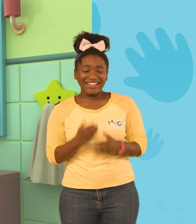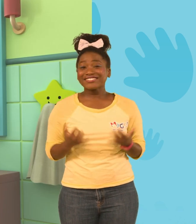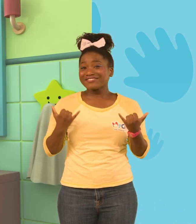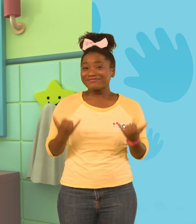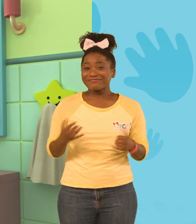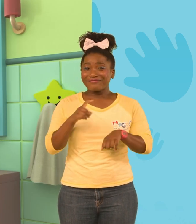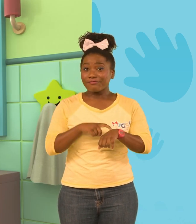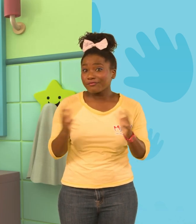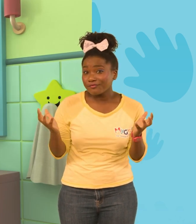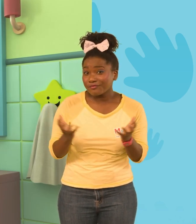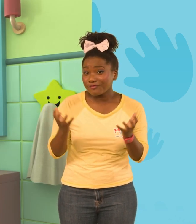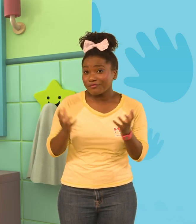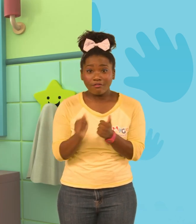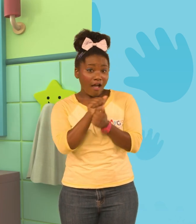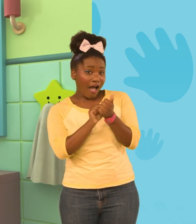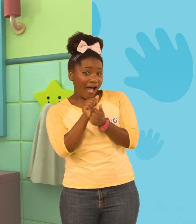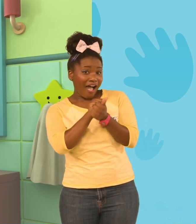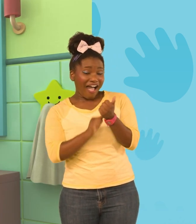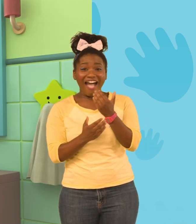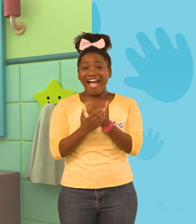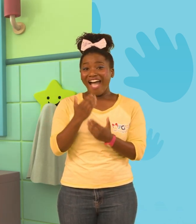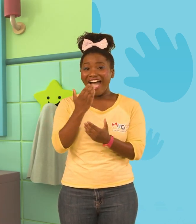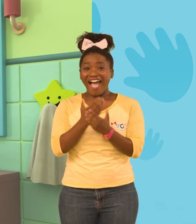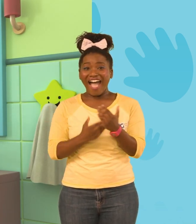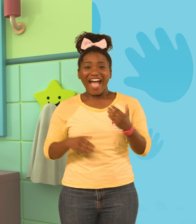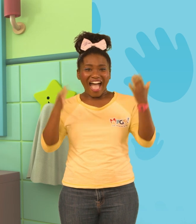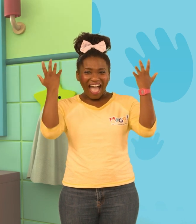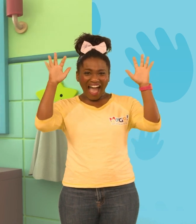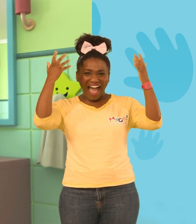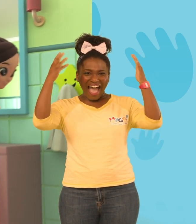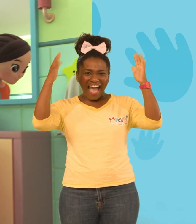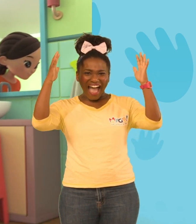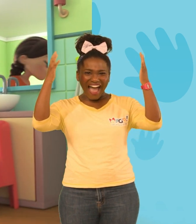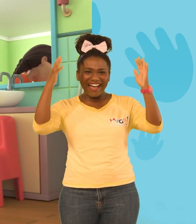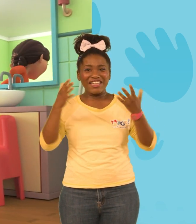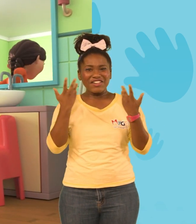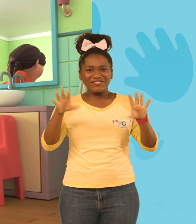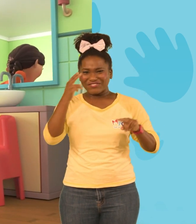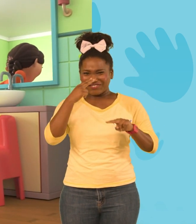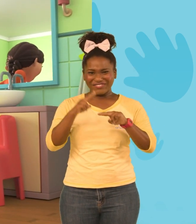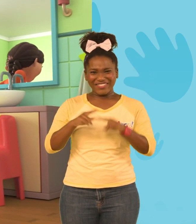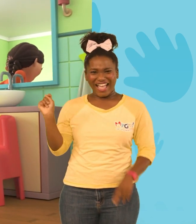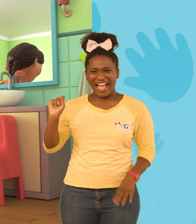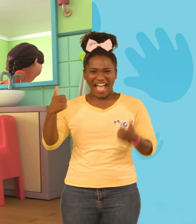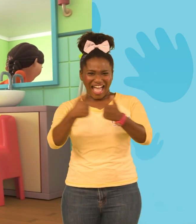Now it's time to wash your hands Yay! You finished the fun potty game!